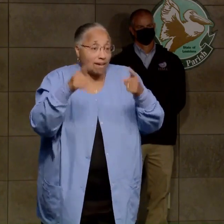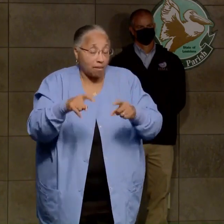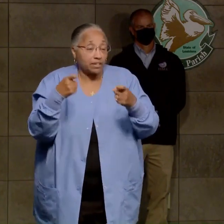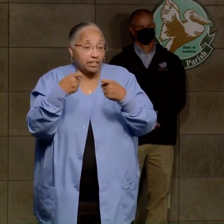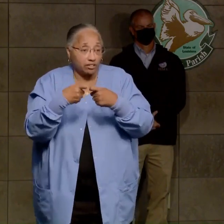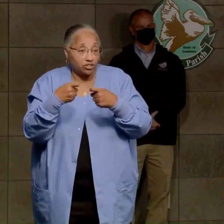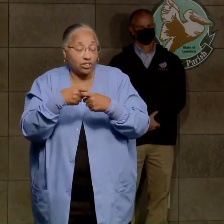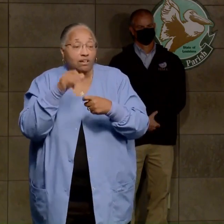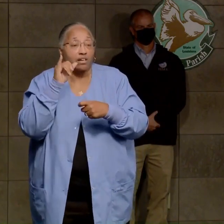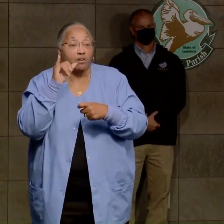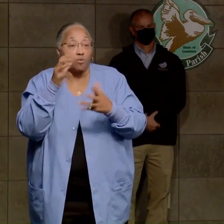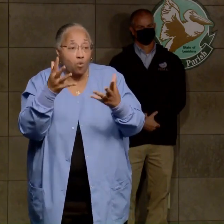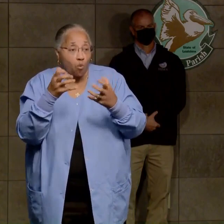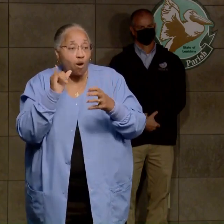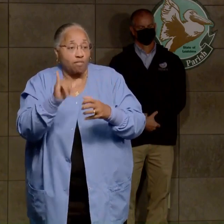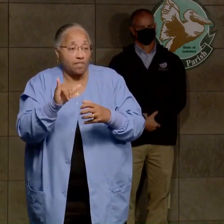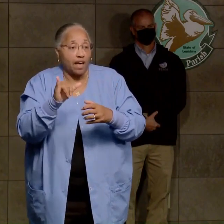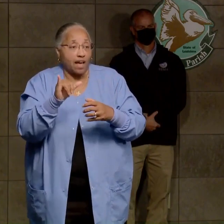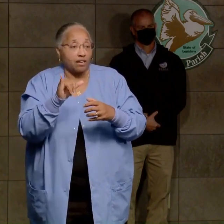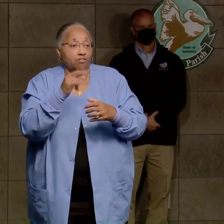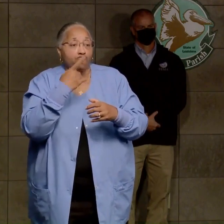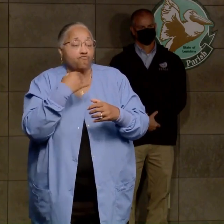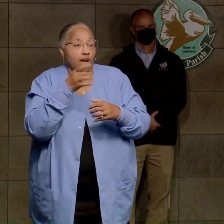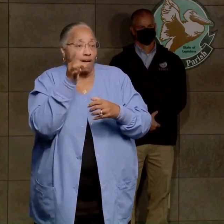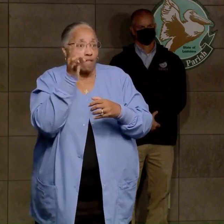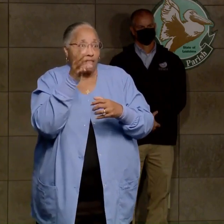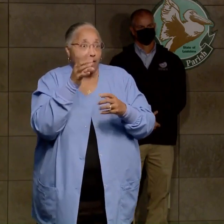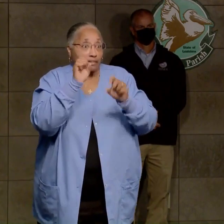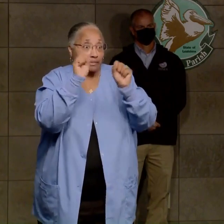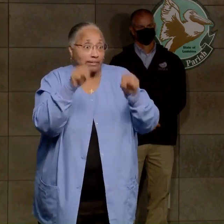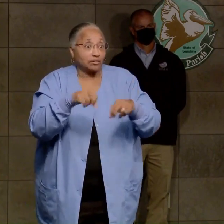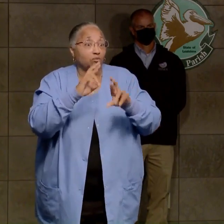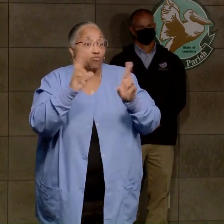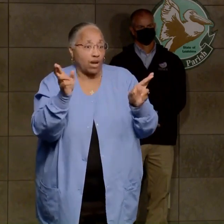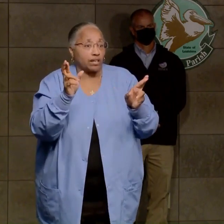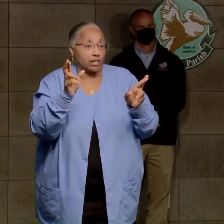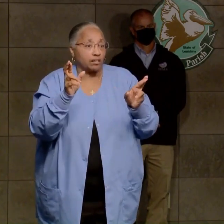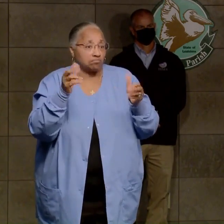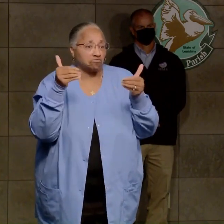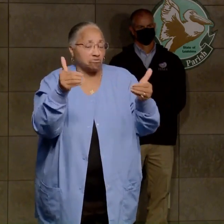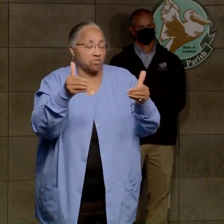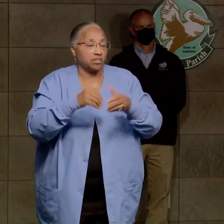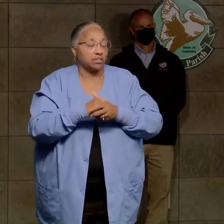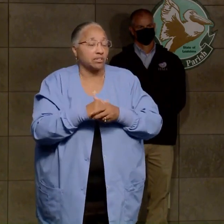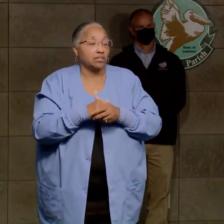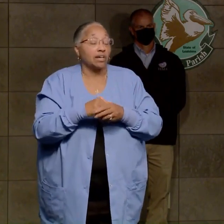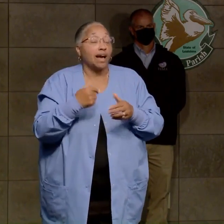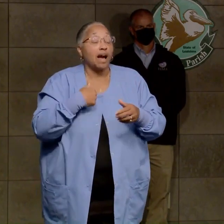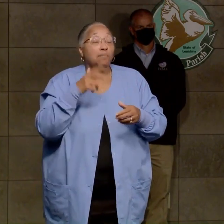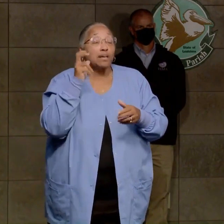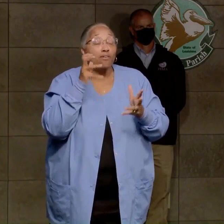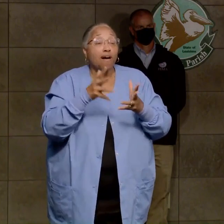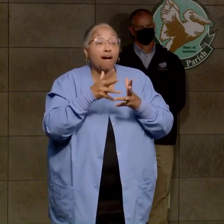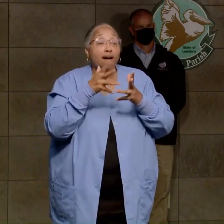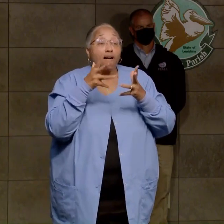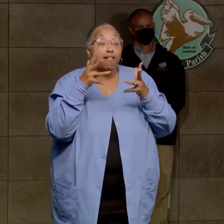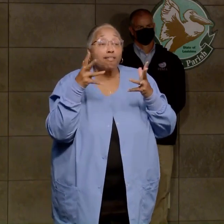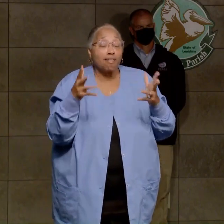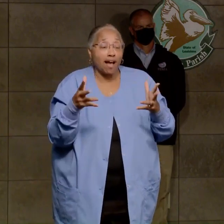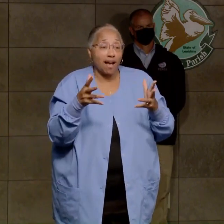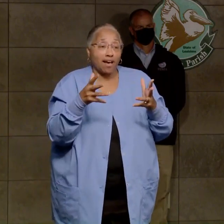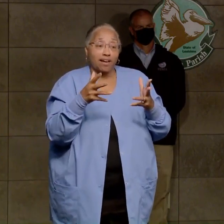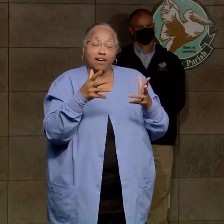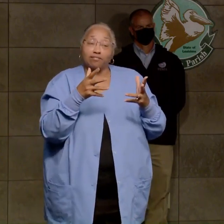signal light is ready to go. I want to reiterate, and I'm hearing a lot of close calls on our major intersections.